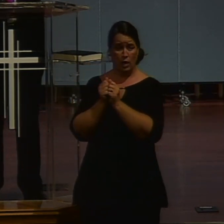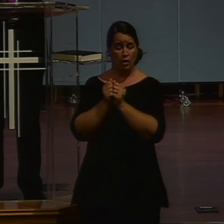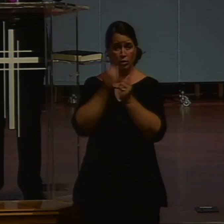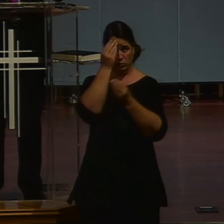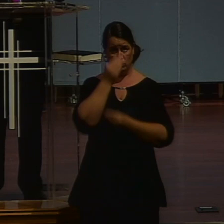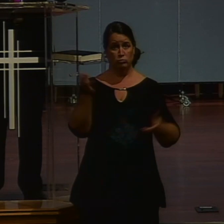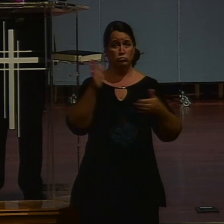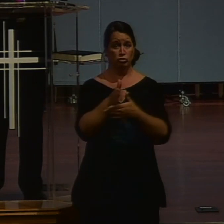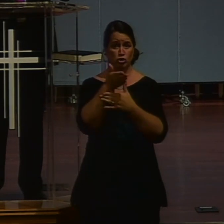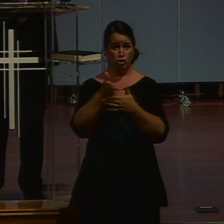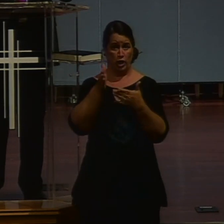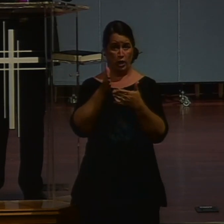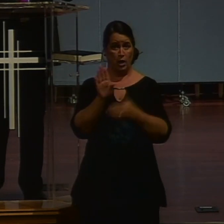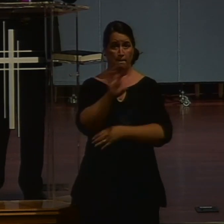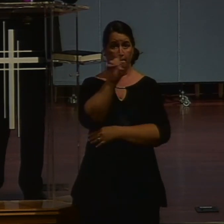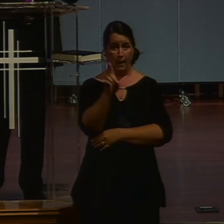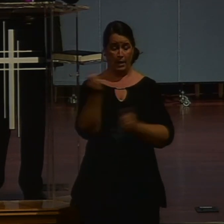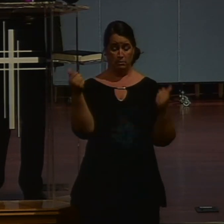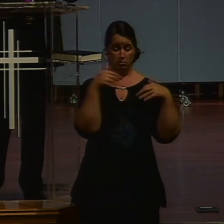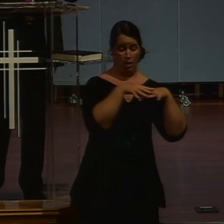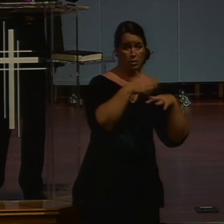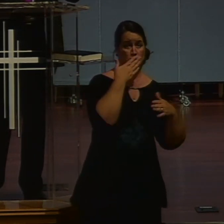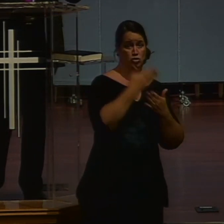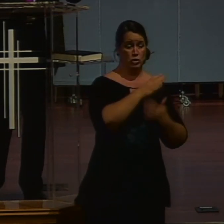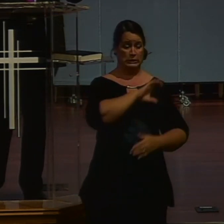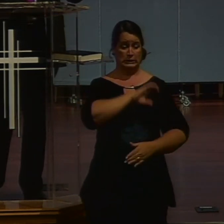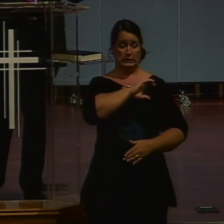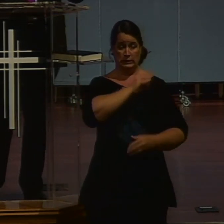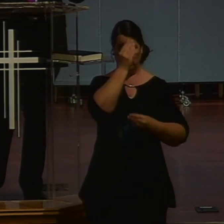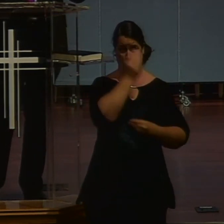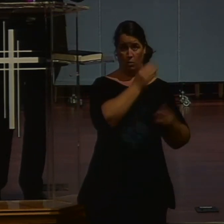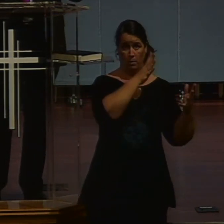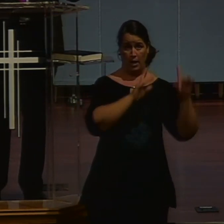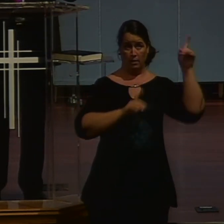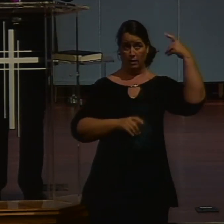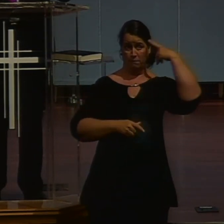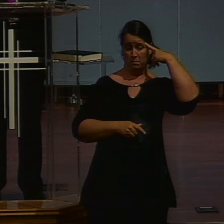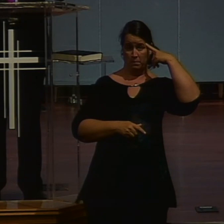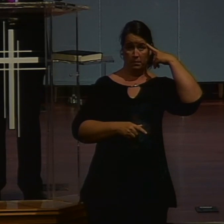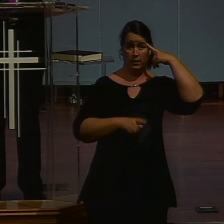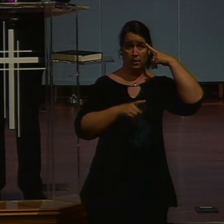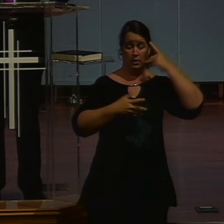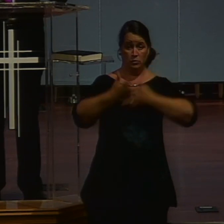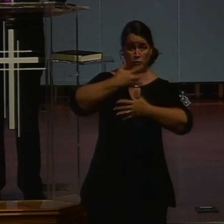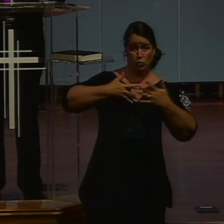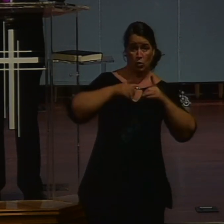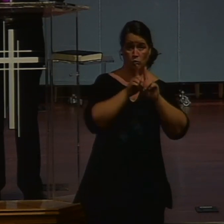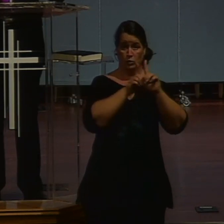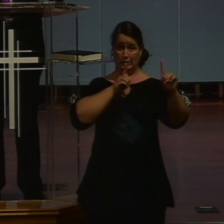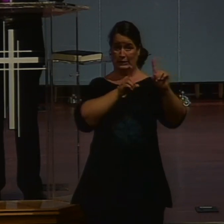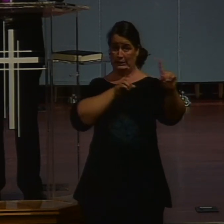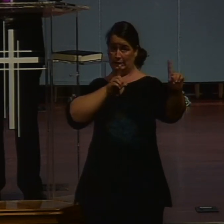have a blend between being good citizens, obeying the governor and authorities, and making sure that we do social distancing.